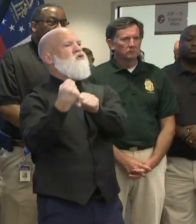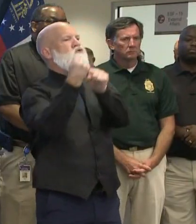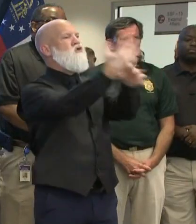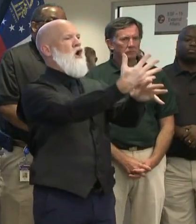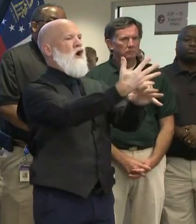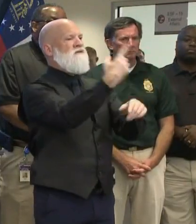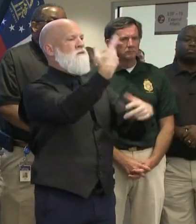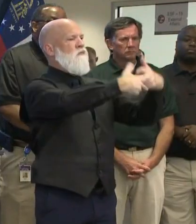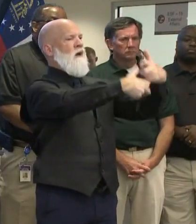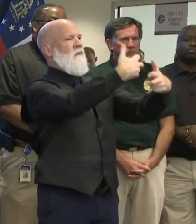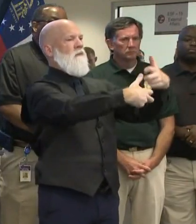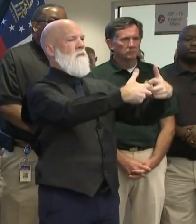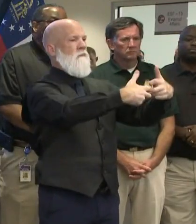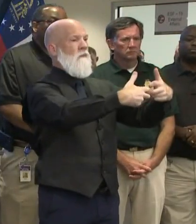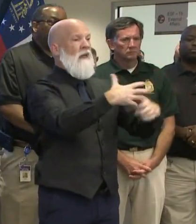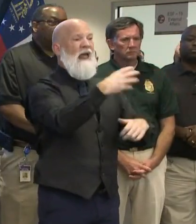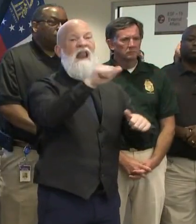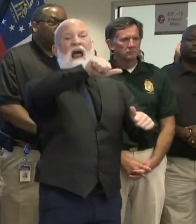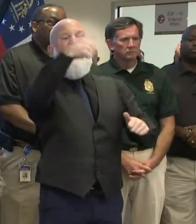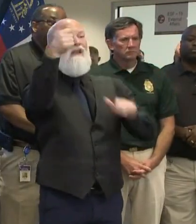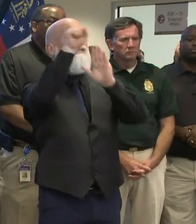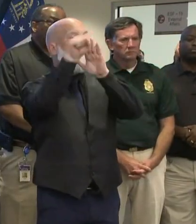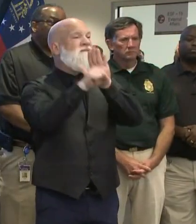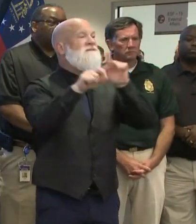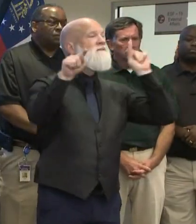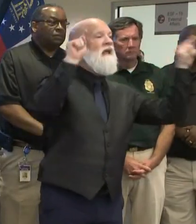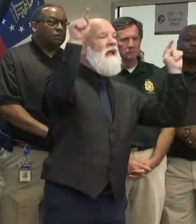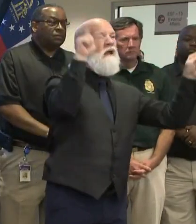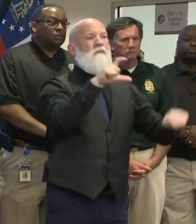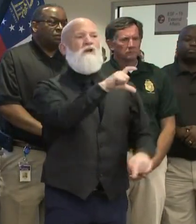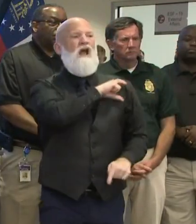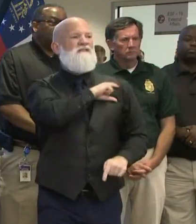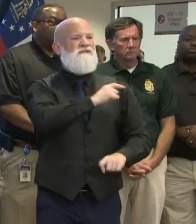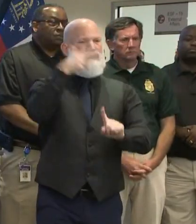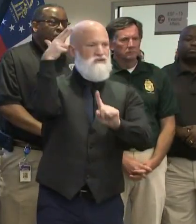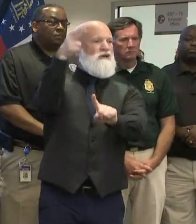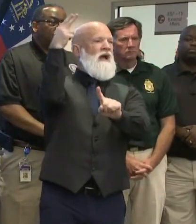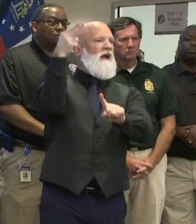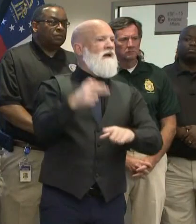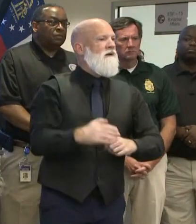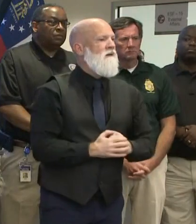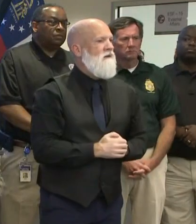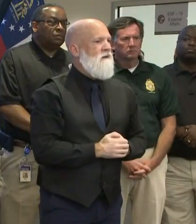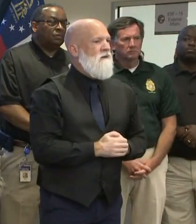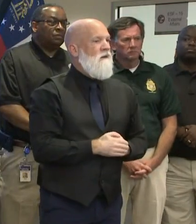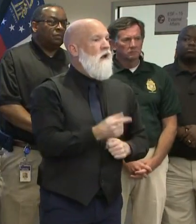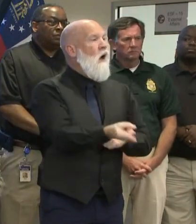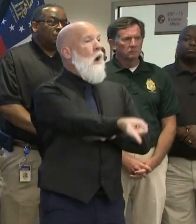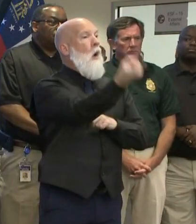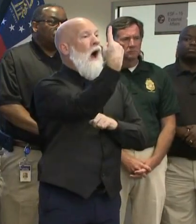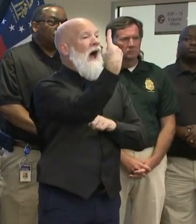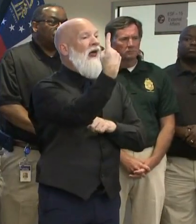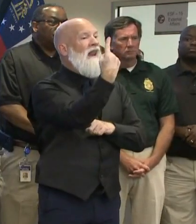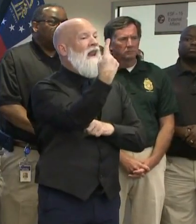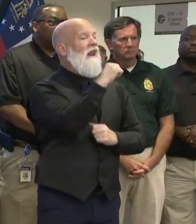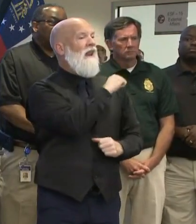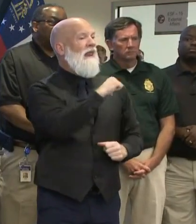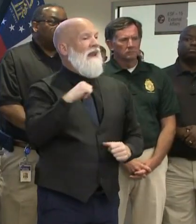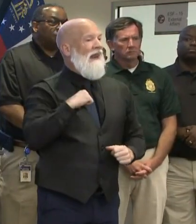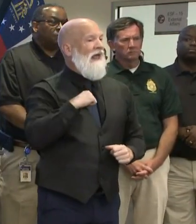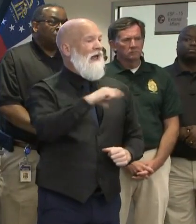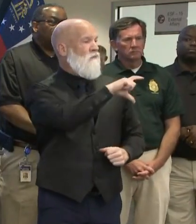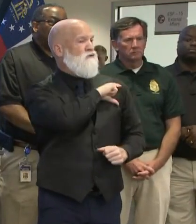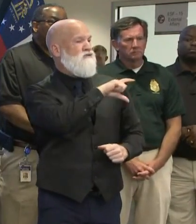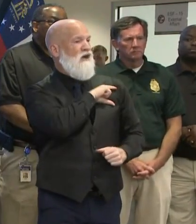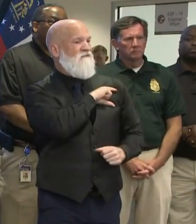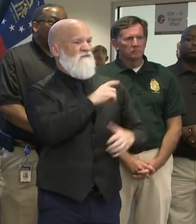shot. We had a perfectly innocent Atlanta police officer get hit on a four-wheeler. You should